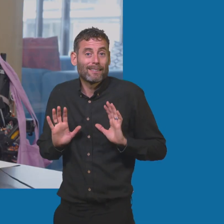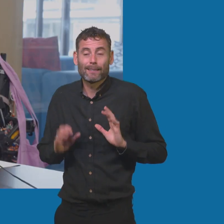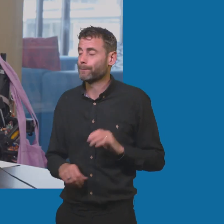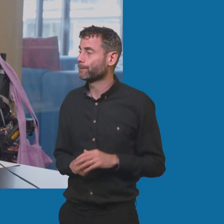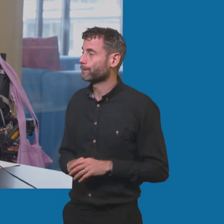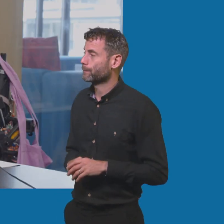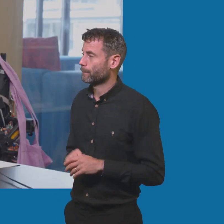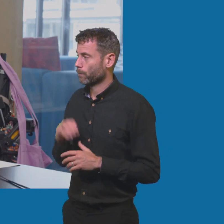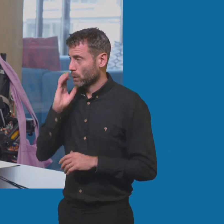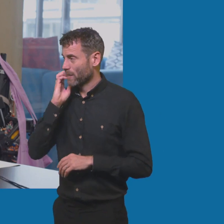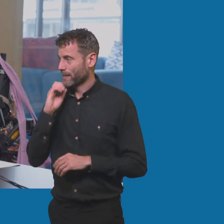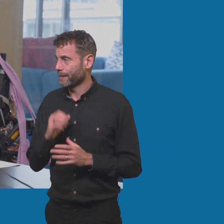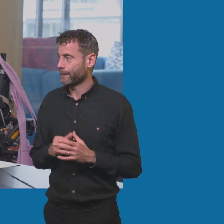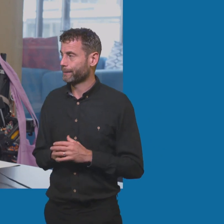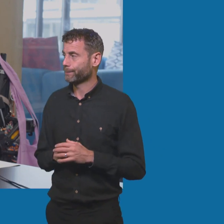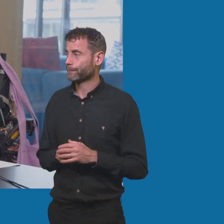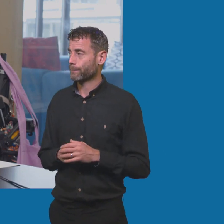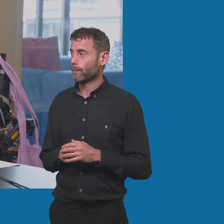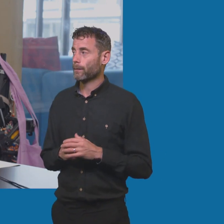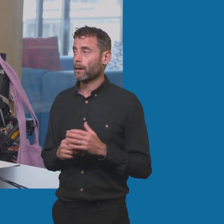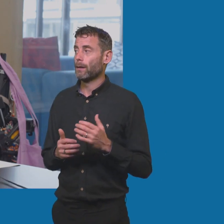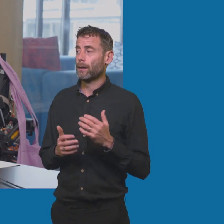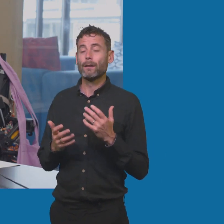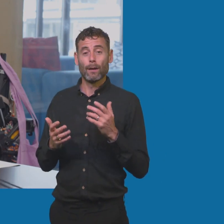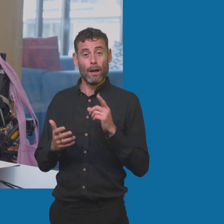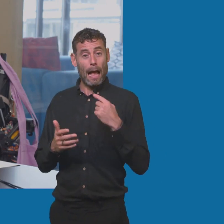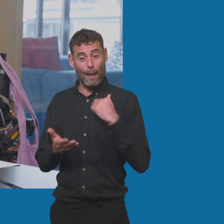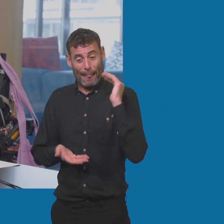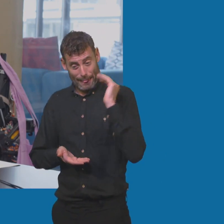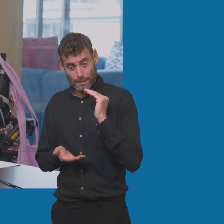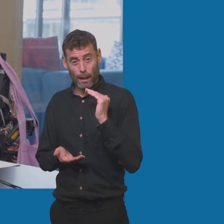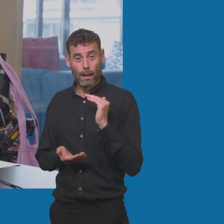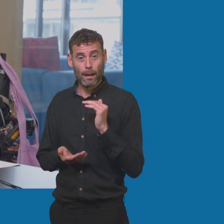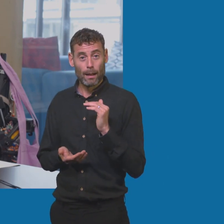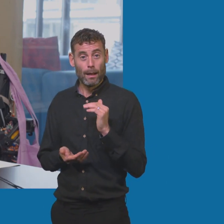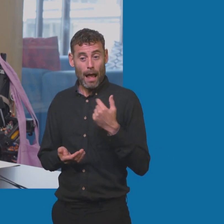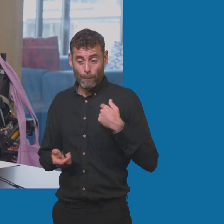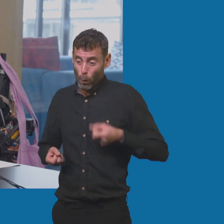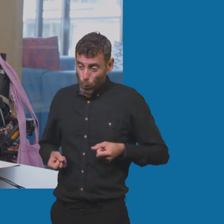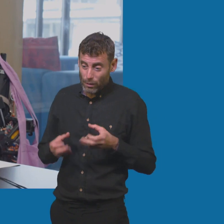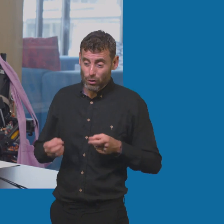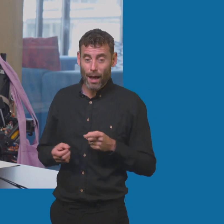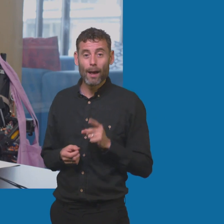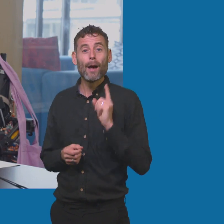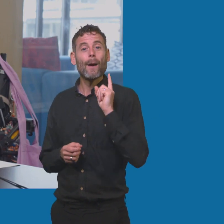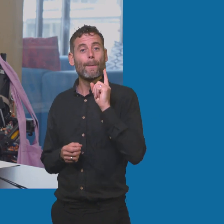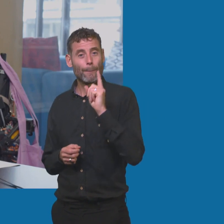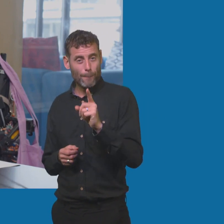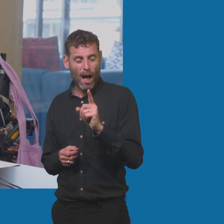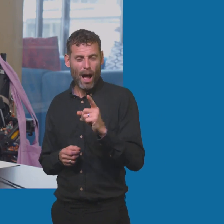that conversation being, you know, I'm only little, I'm only a wheelchair. I am an absolute douchebag but that's a different, that's a different kettle of fish for another